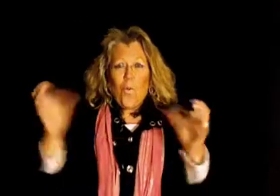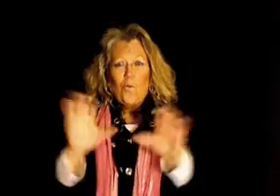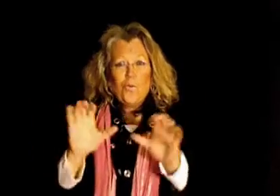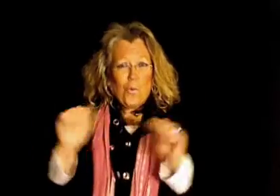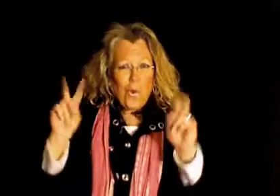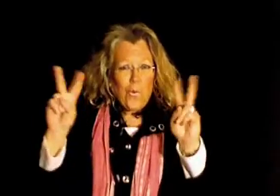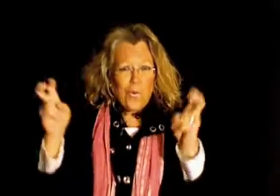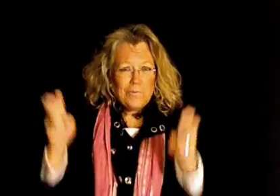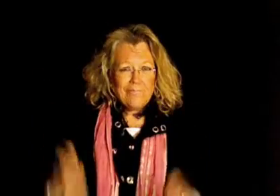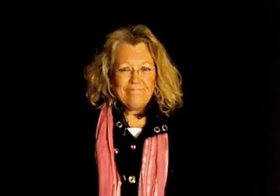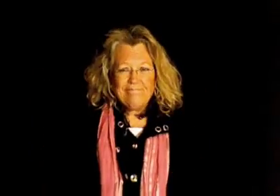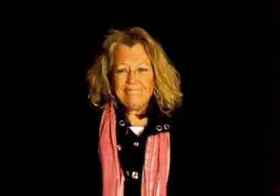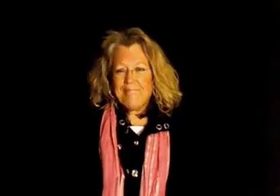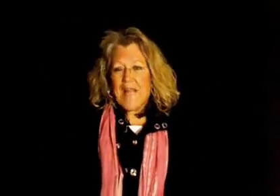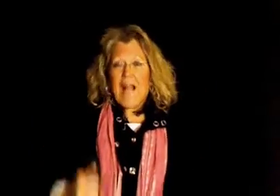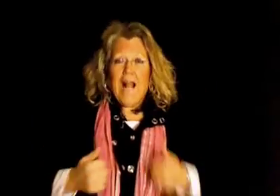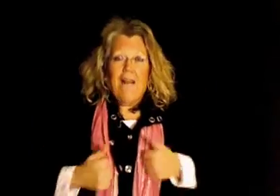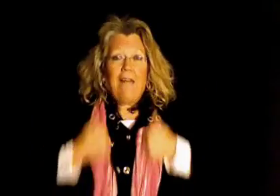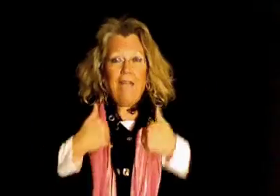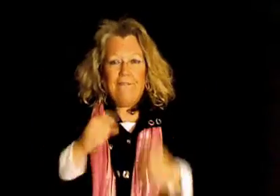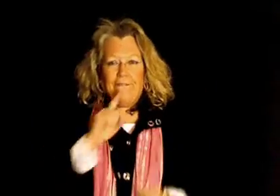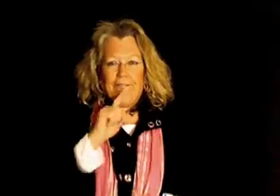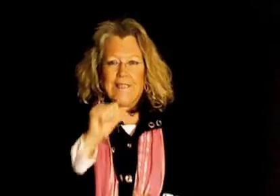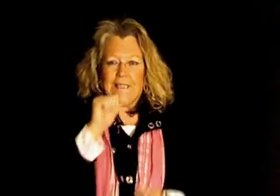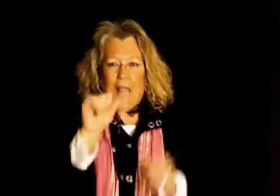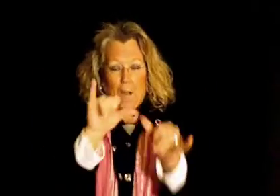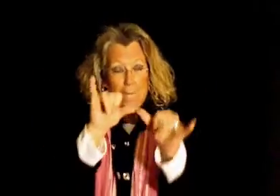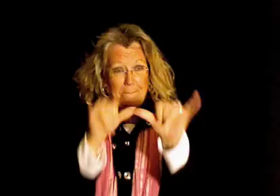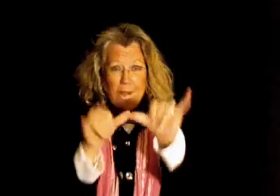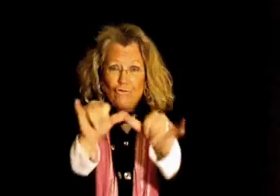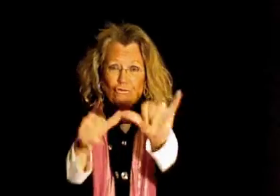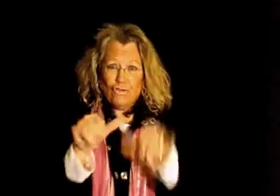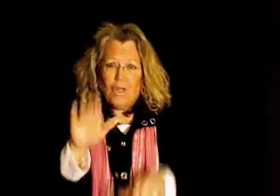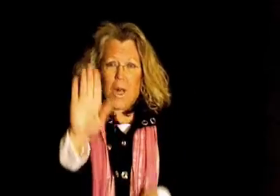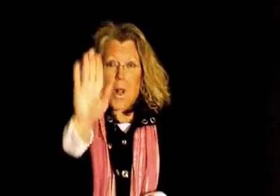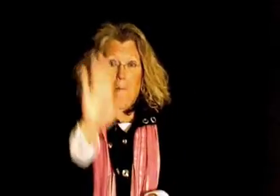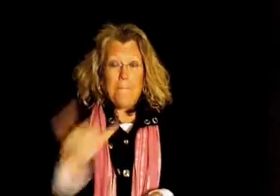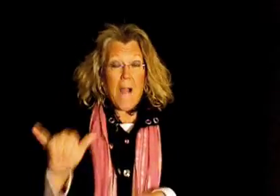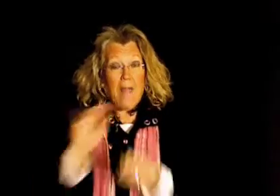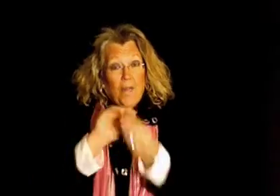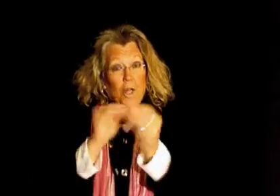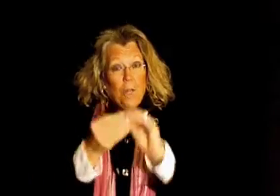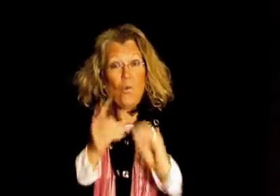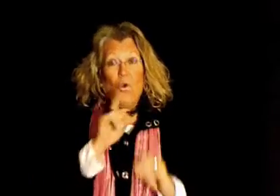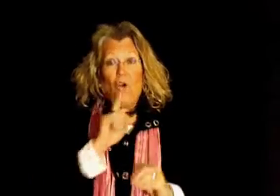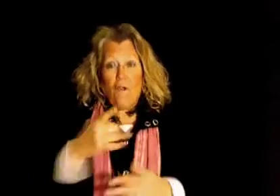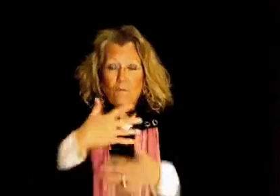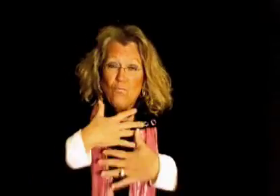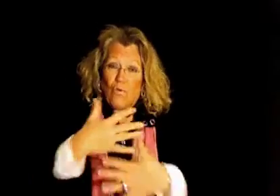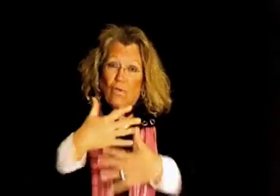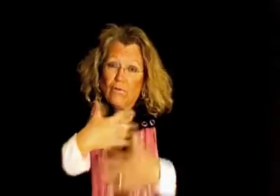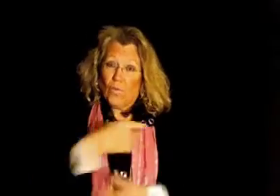My love Take my breath away